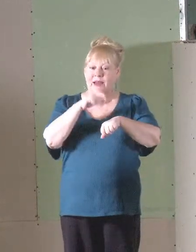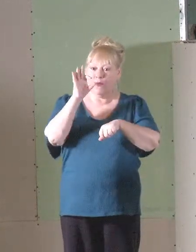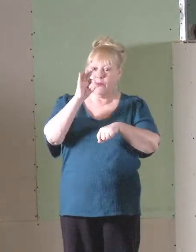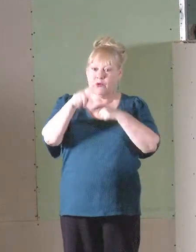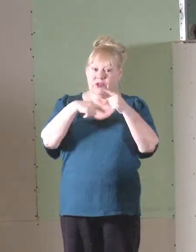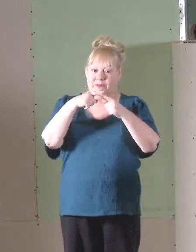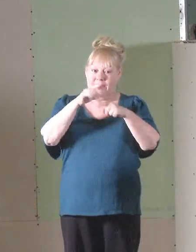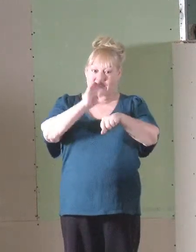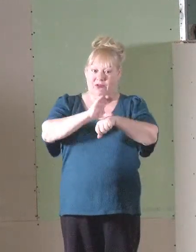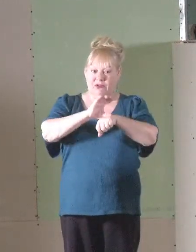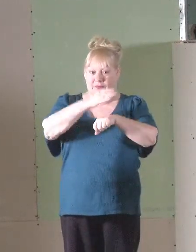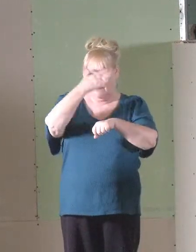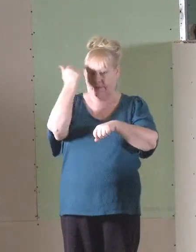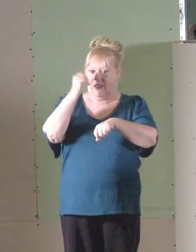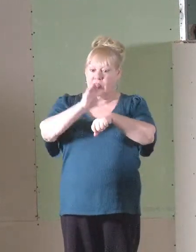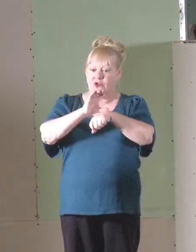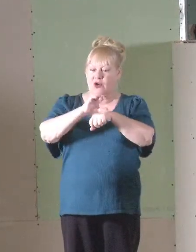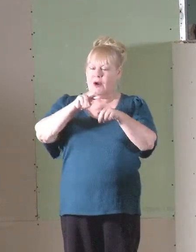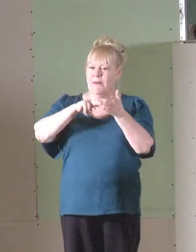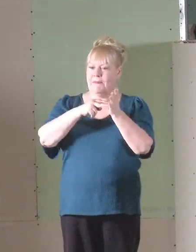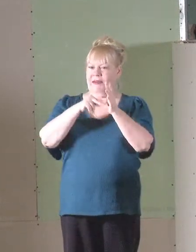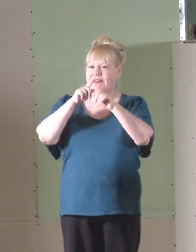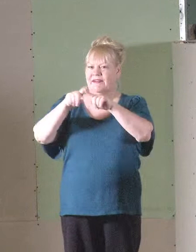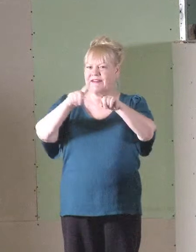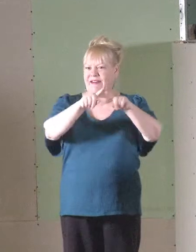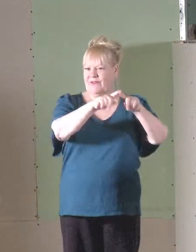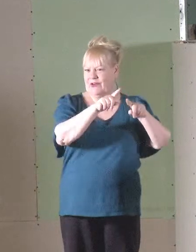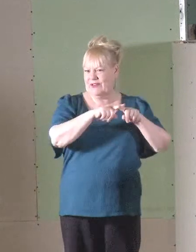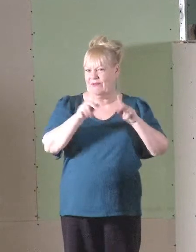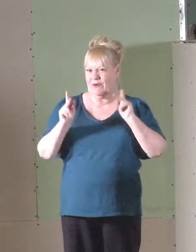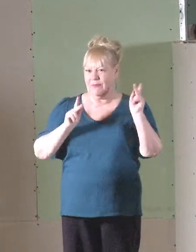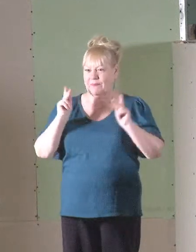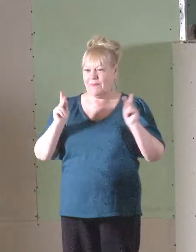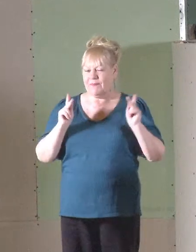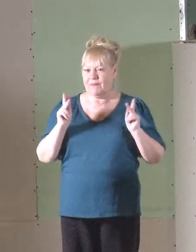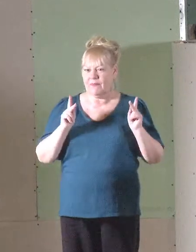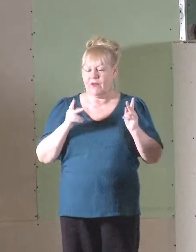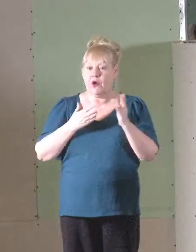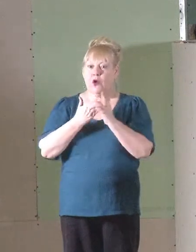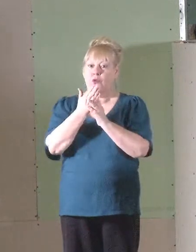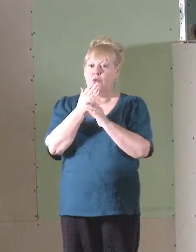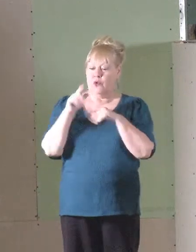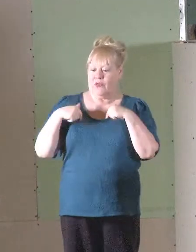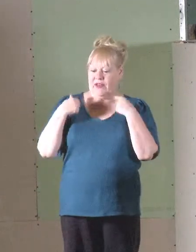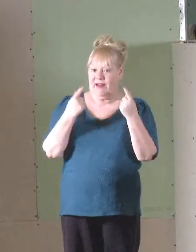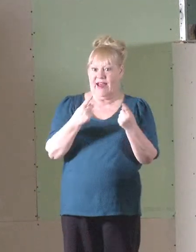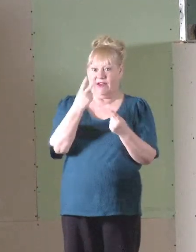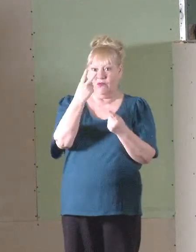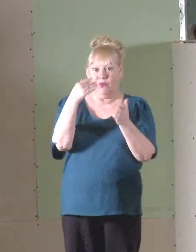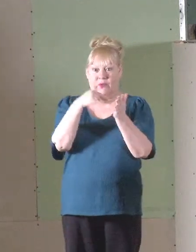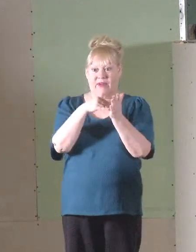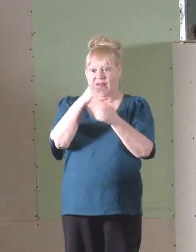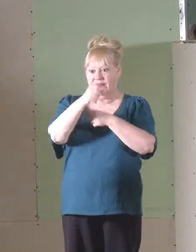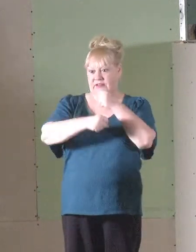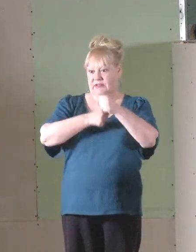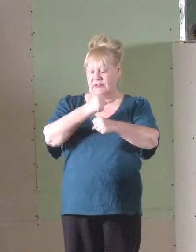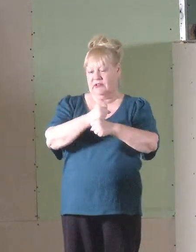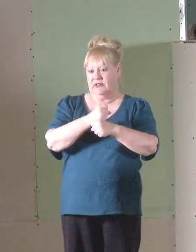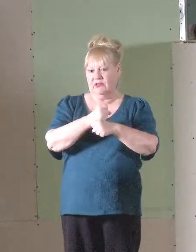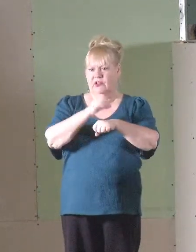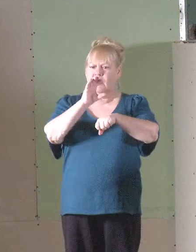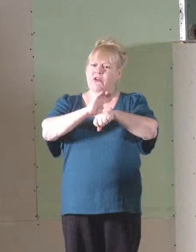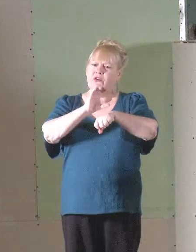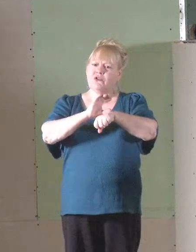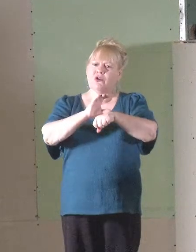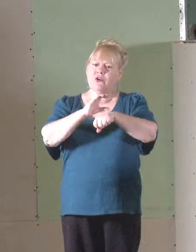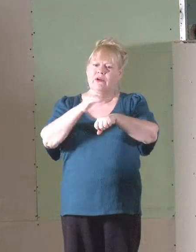about the church because church means different things to different people. Over the course of the last 2,000 years, the